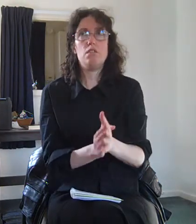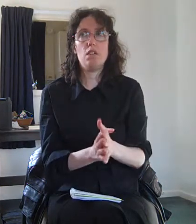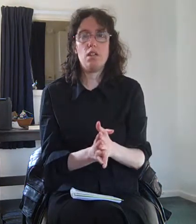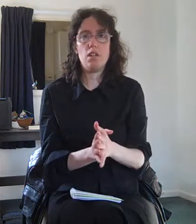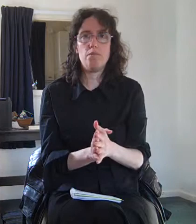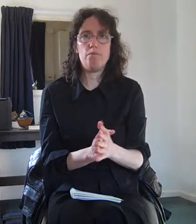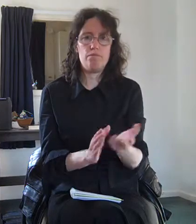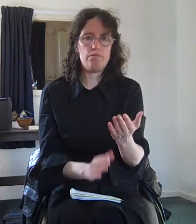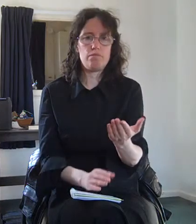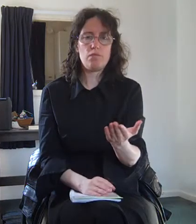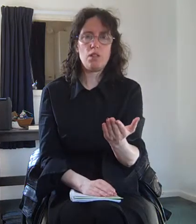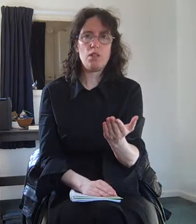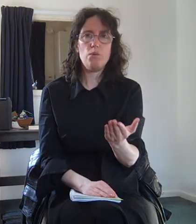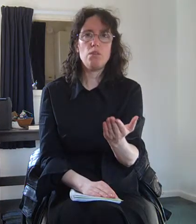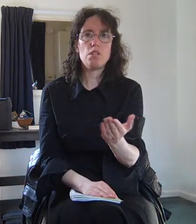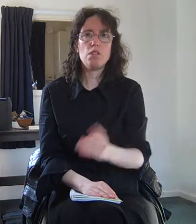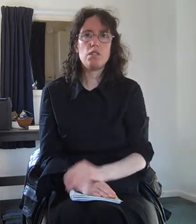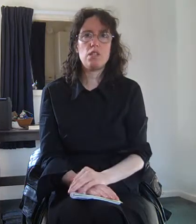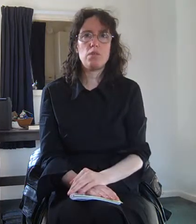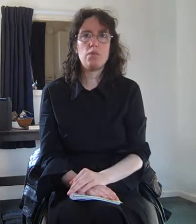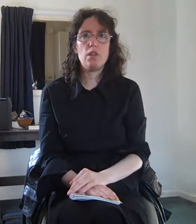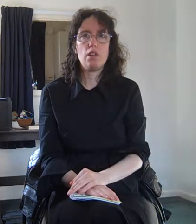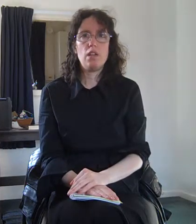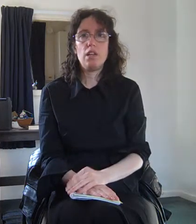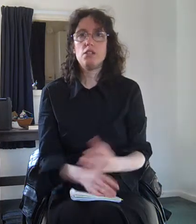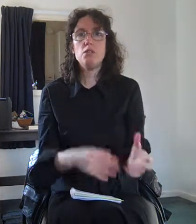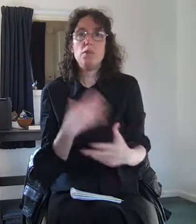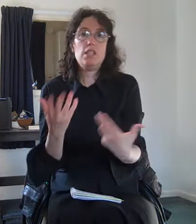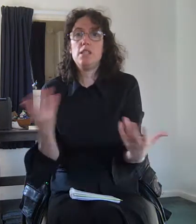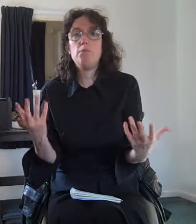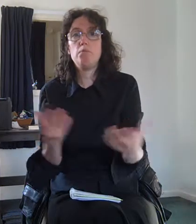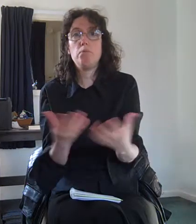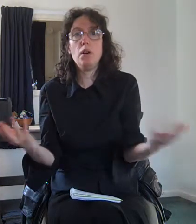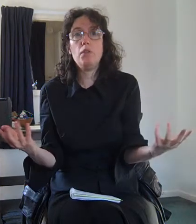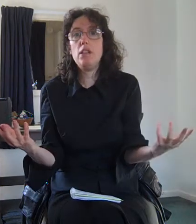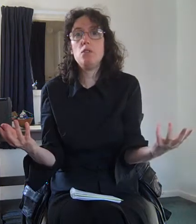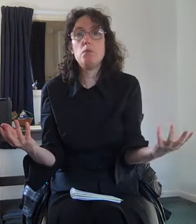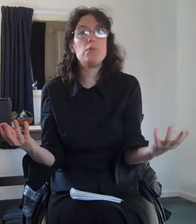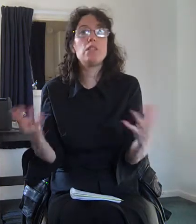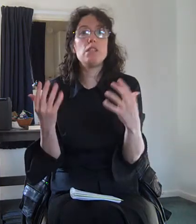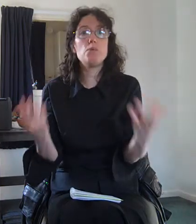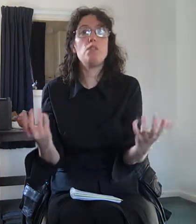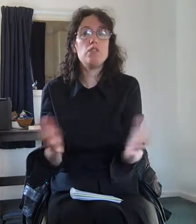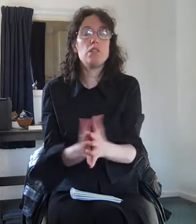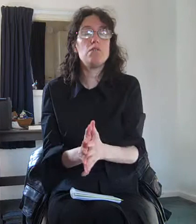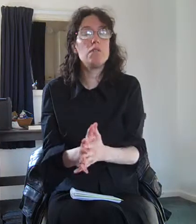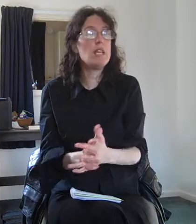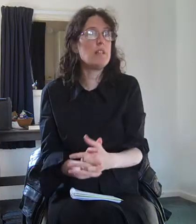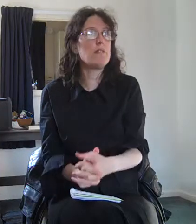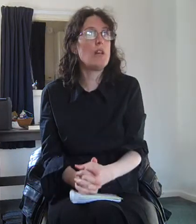what's close up until you may seem perfectly normal because it's what you've done all your life.